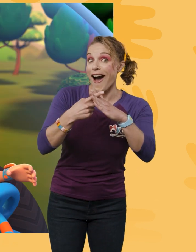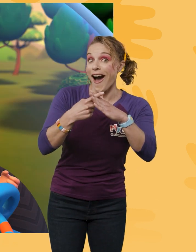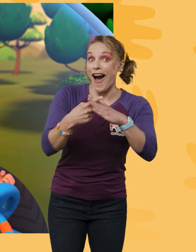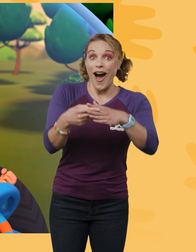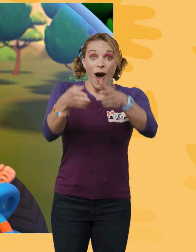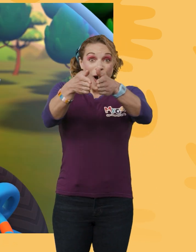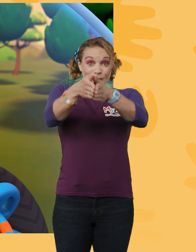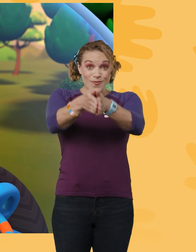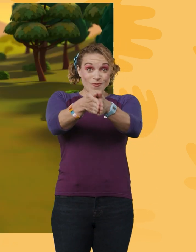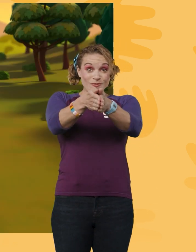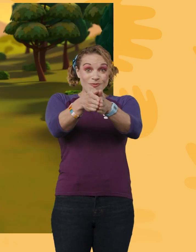Blippi Station!